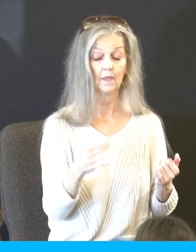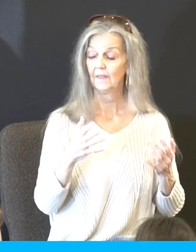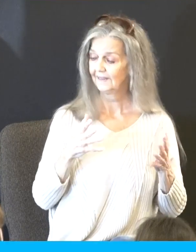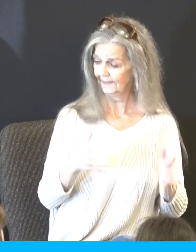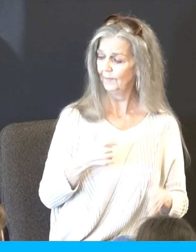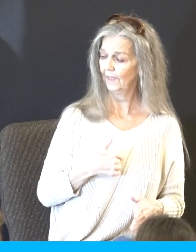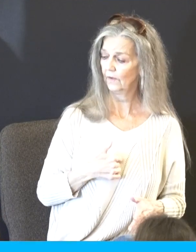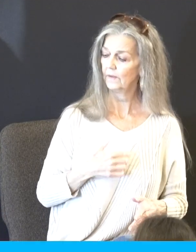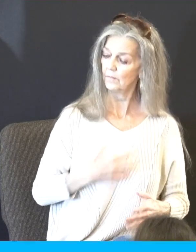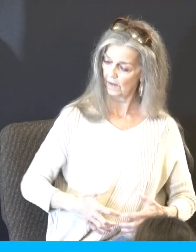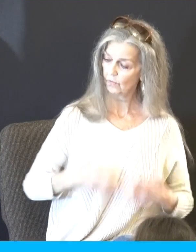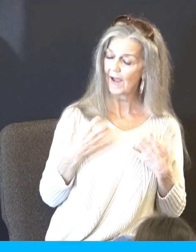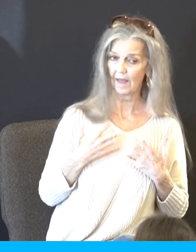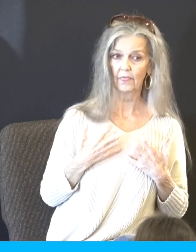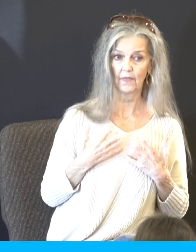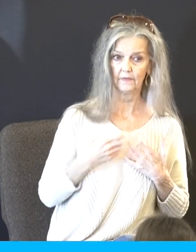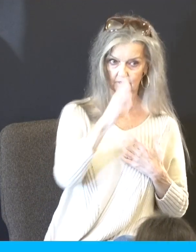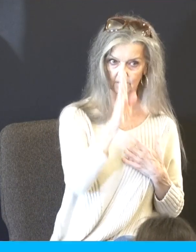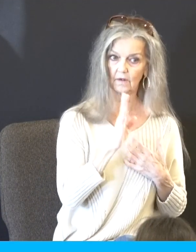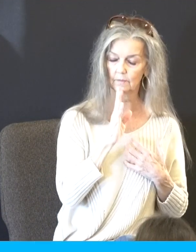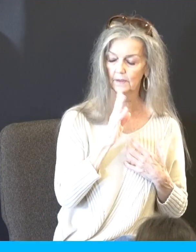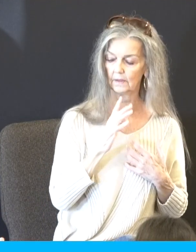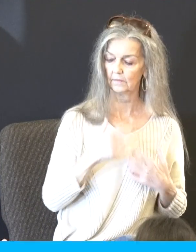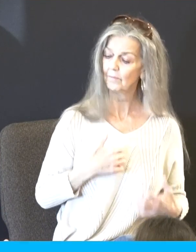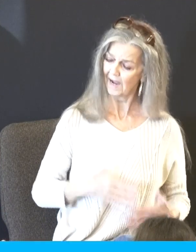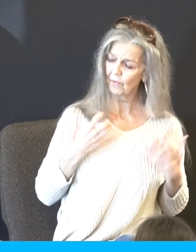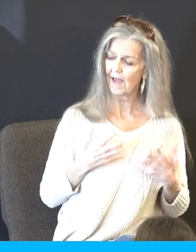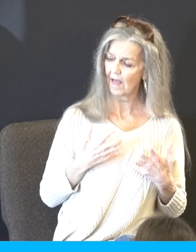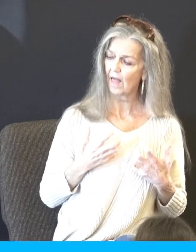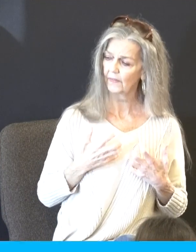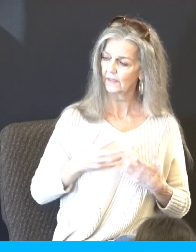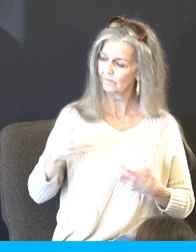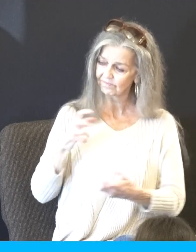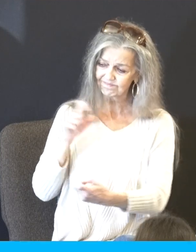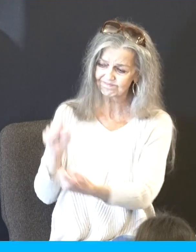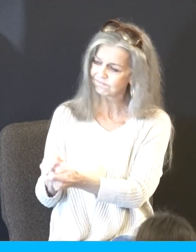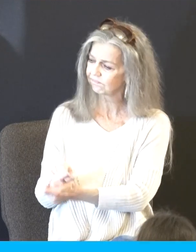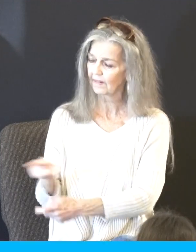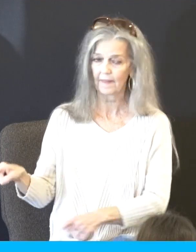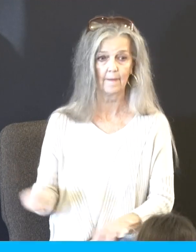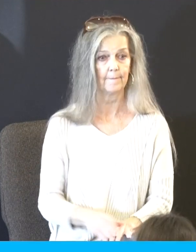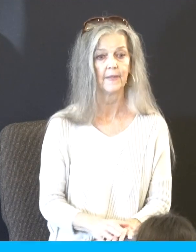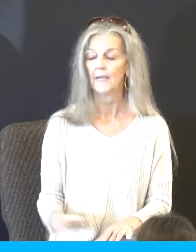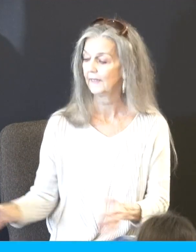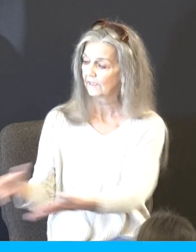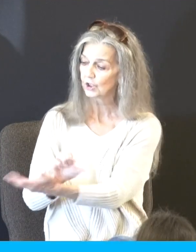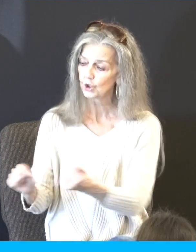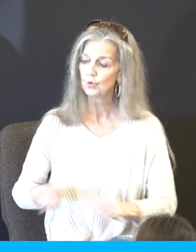wrath, that's off, anger, nostrils flaring, my wrath may wax hot against them, that I may consume them, and I will